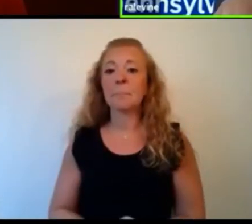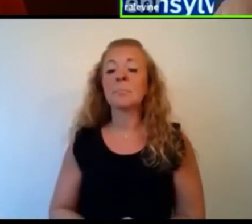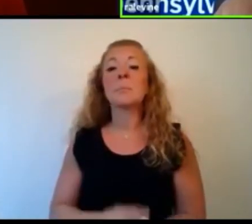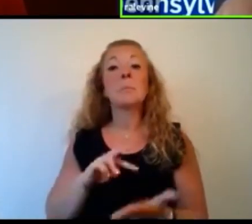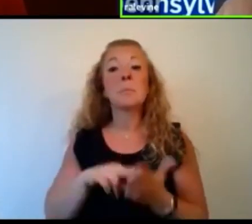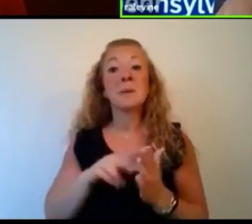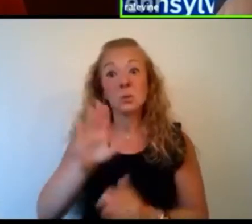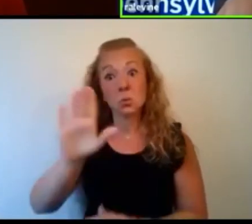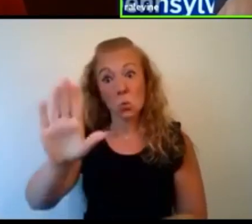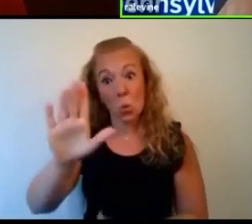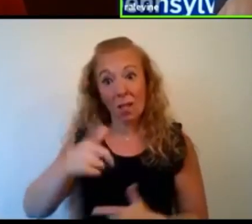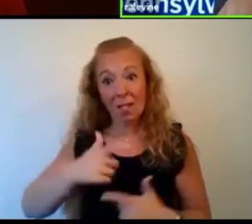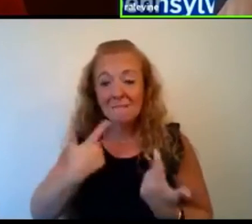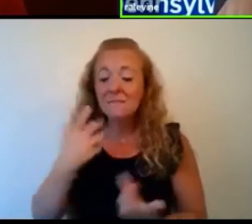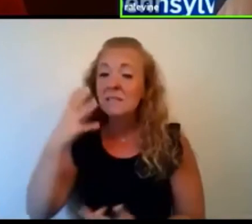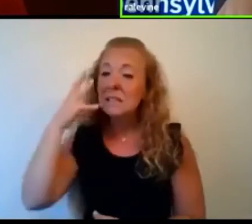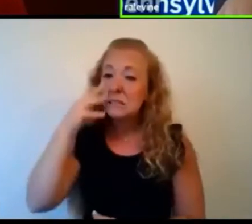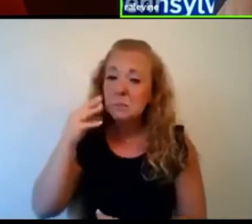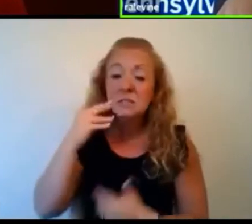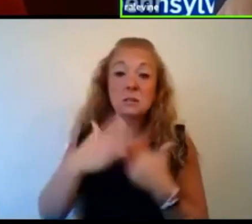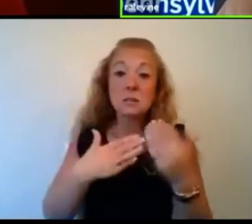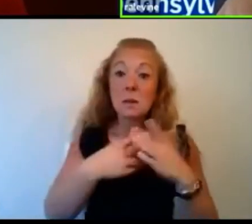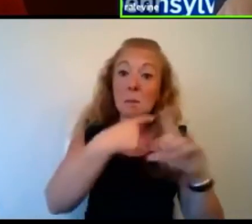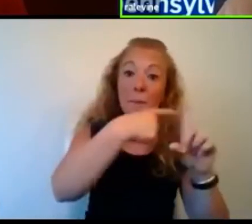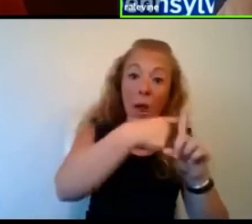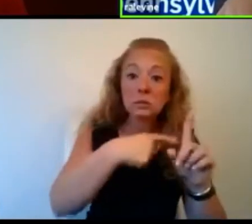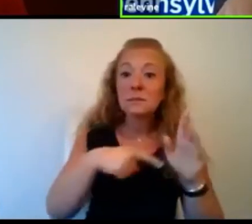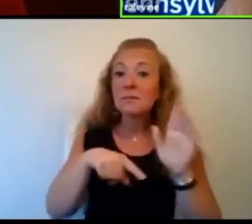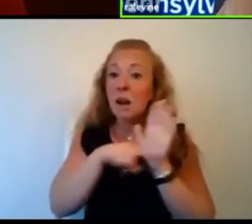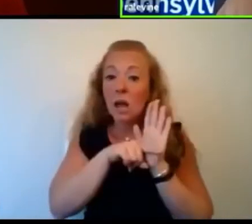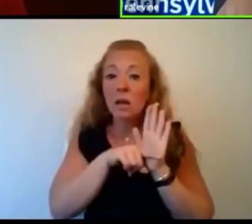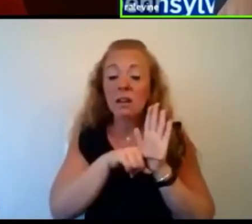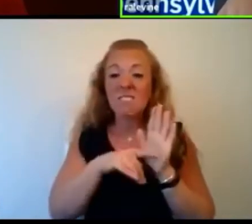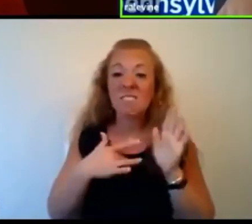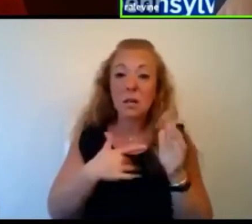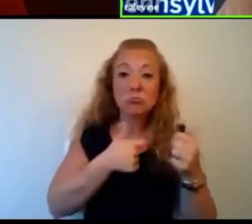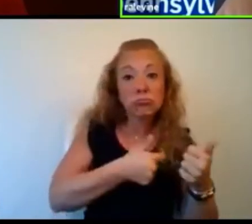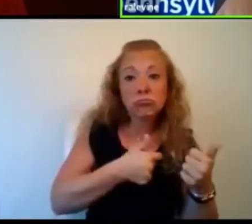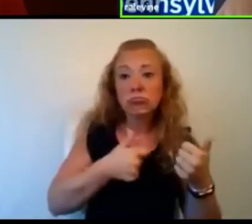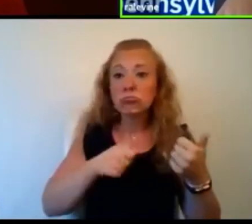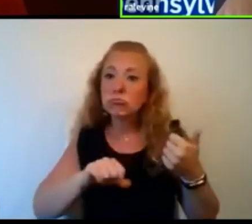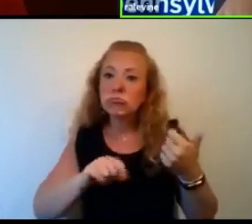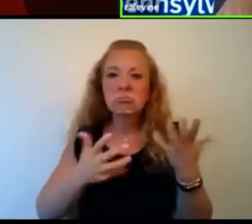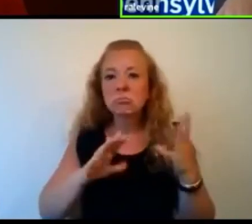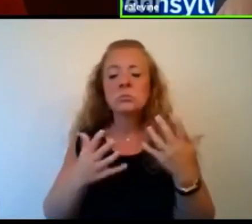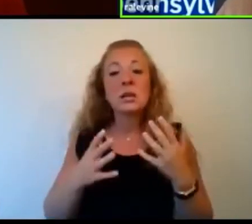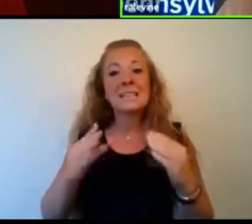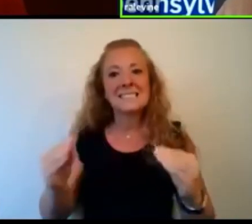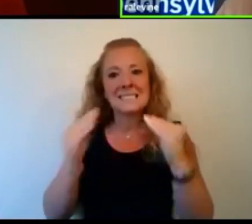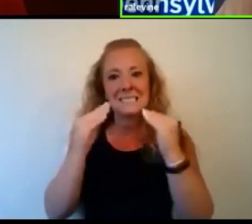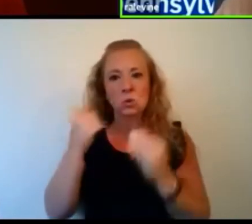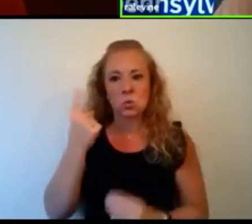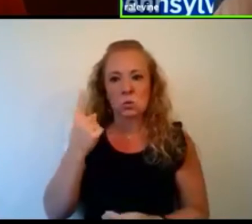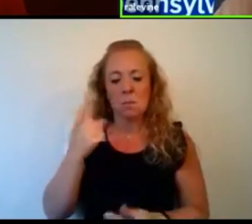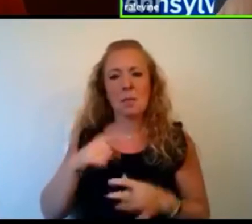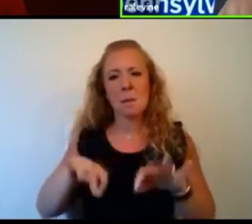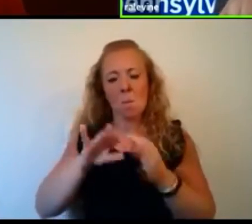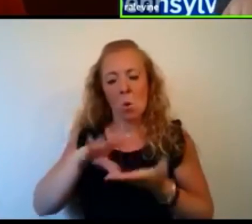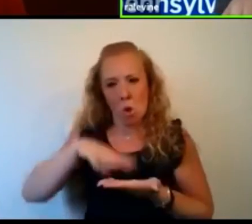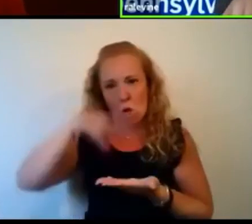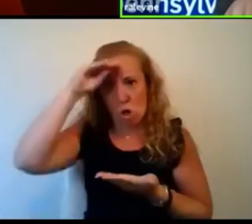you have, whether it was a positive experience or a negative experience teaches you something. And so you want to learn those lessons.